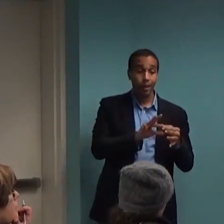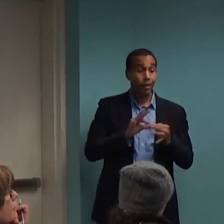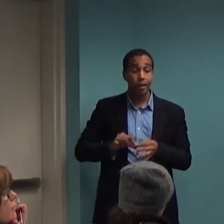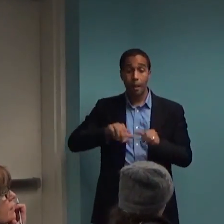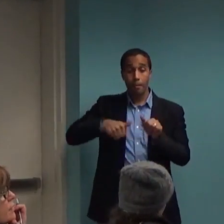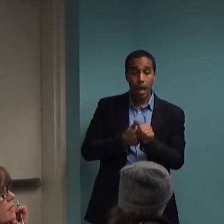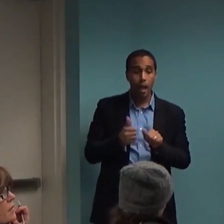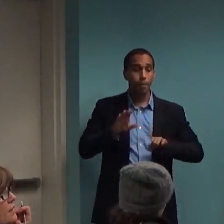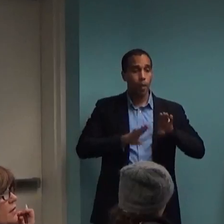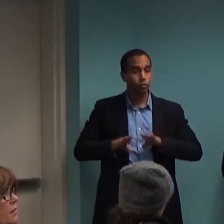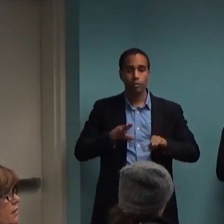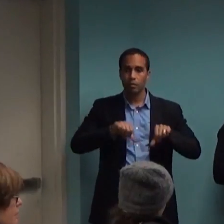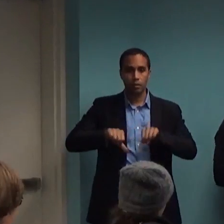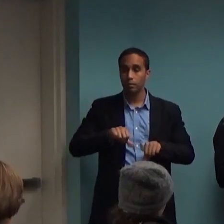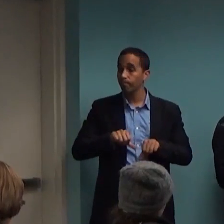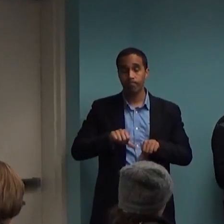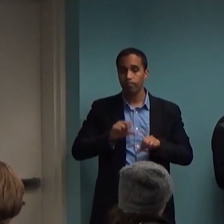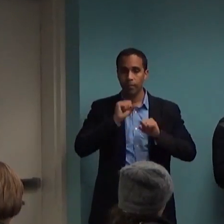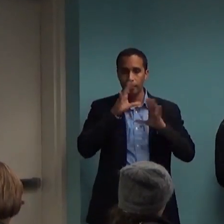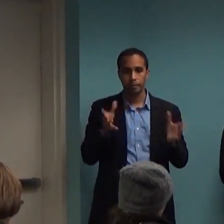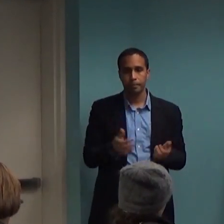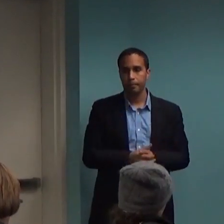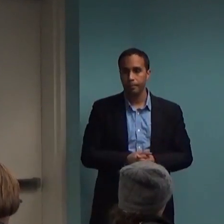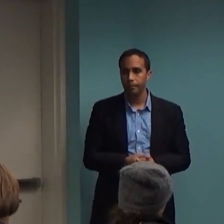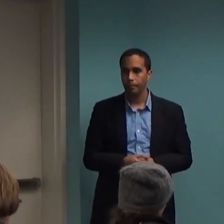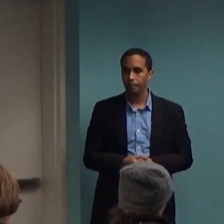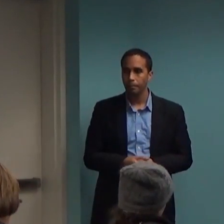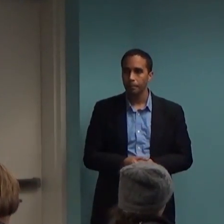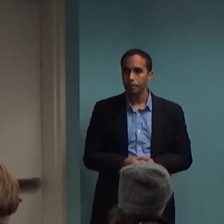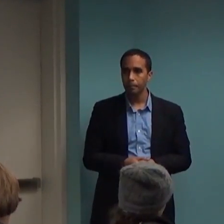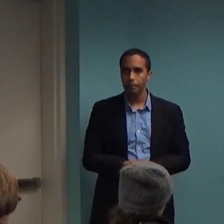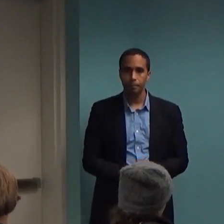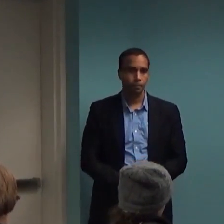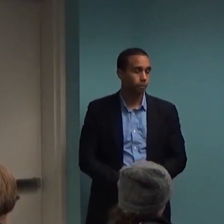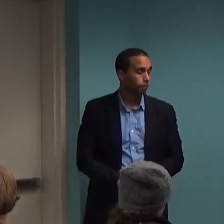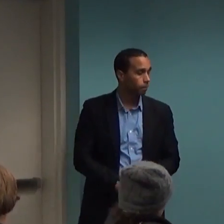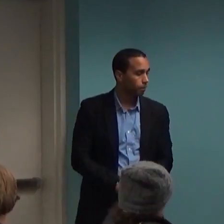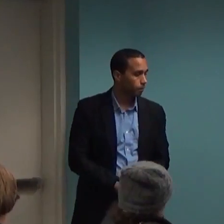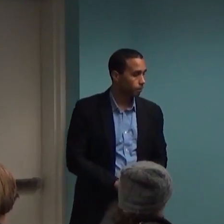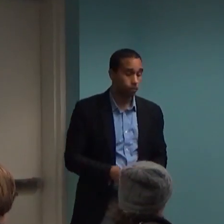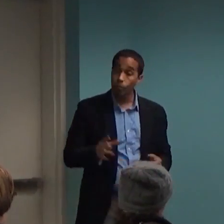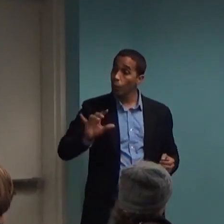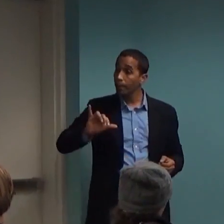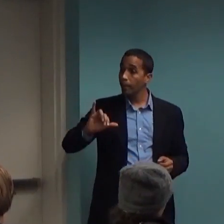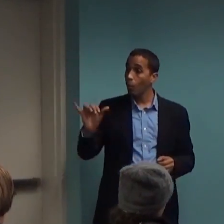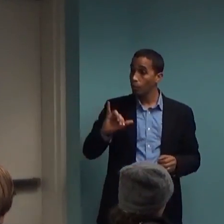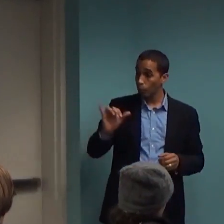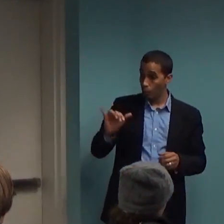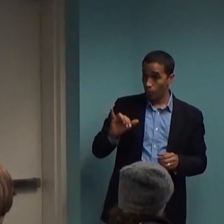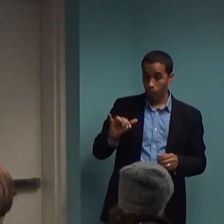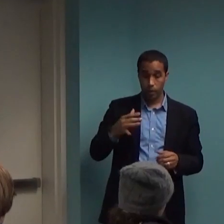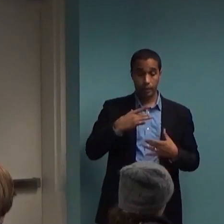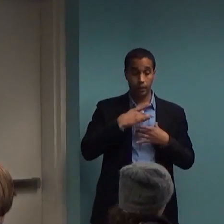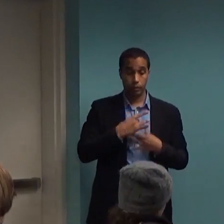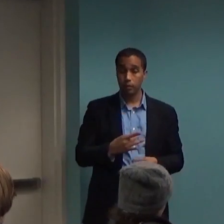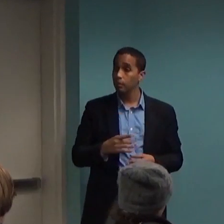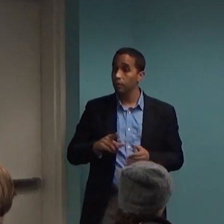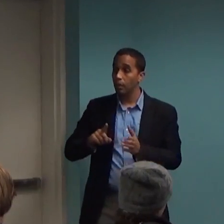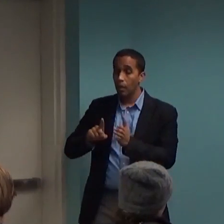There's also a very big disconnect between how research is done, and sort of the ideal circumstances